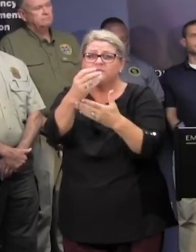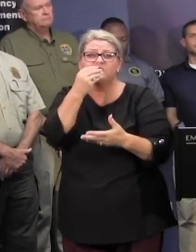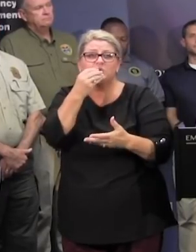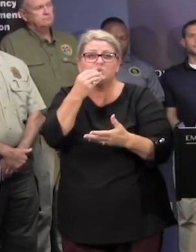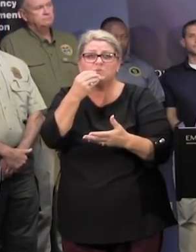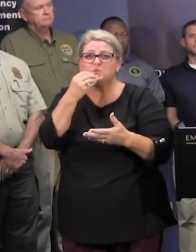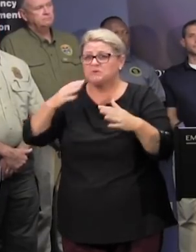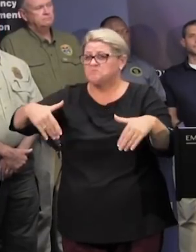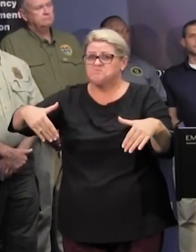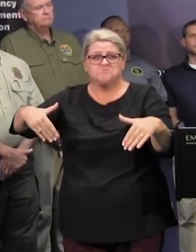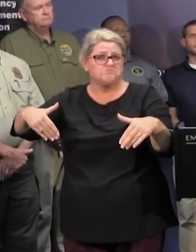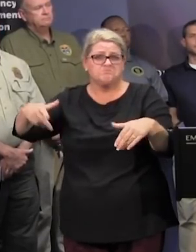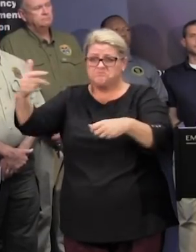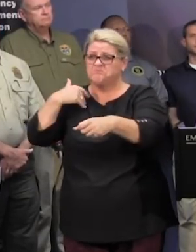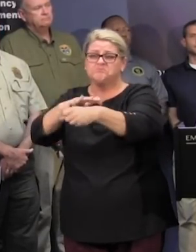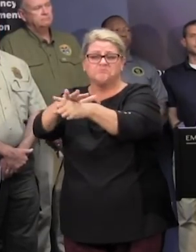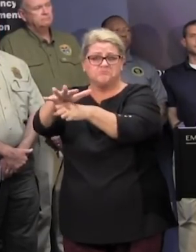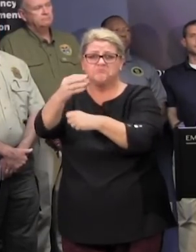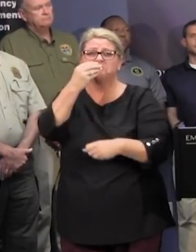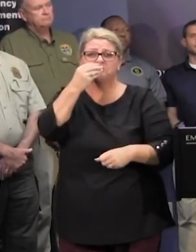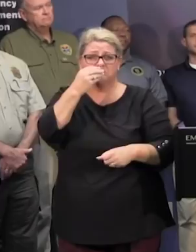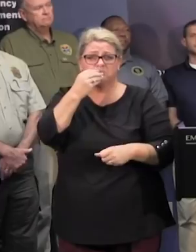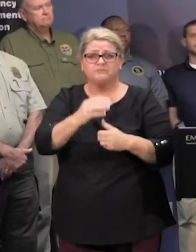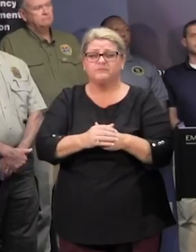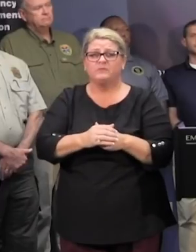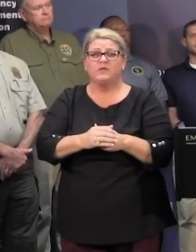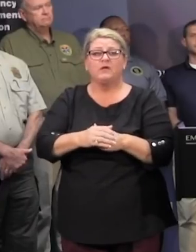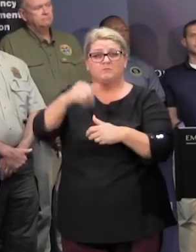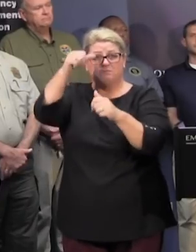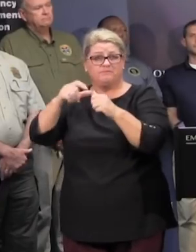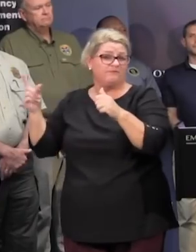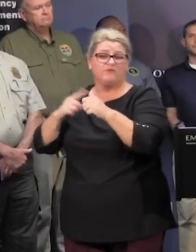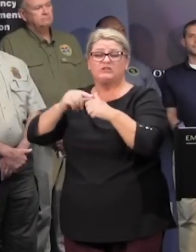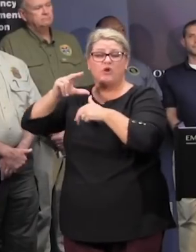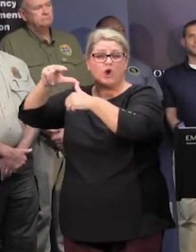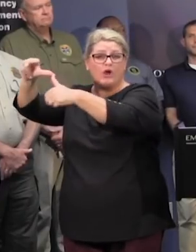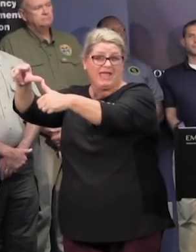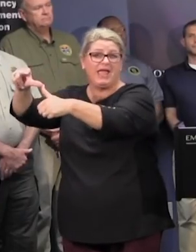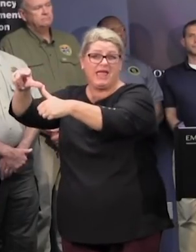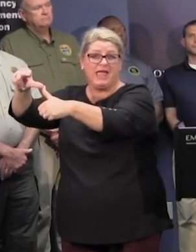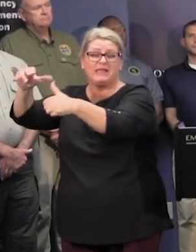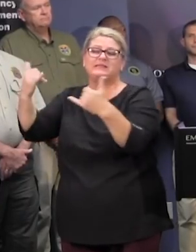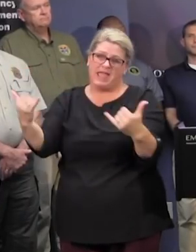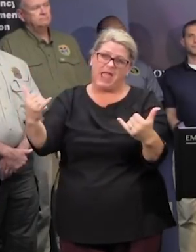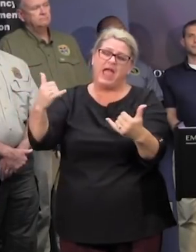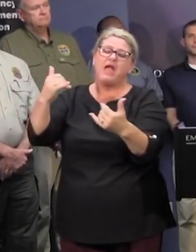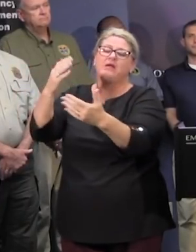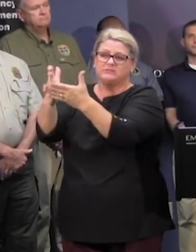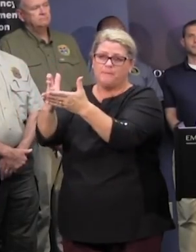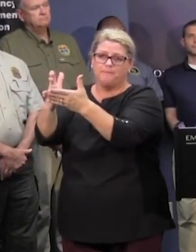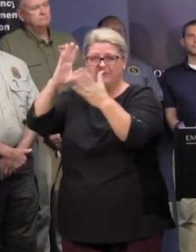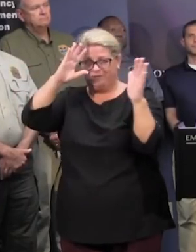we are now making plans to move from a hurricane evacuation situation situation to a flooding event